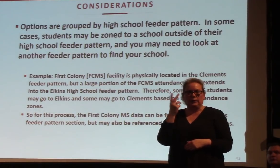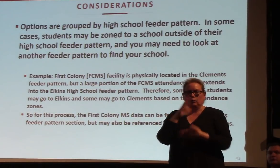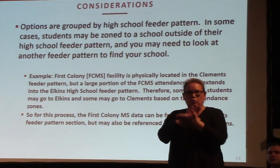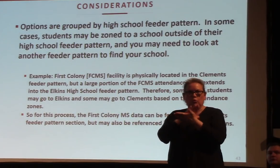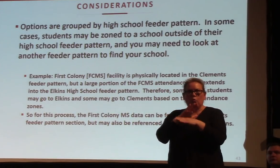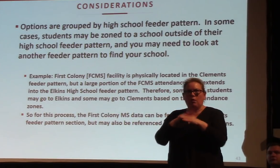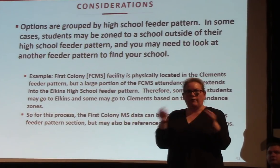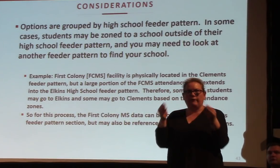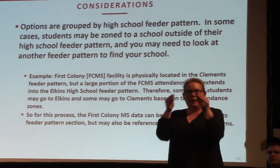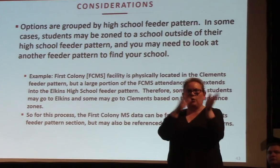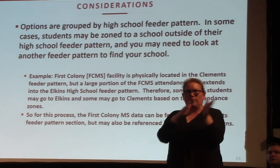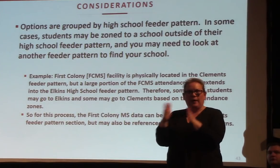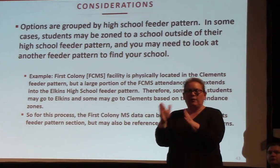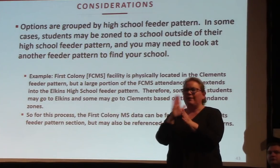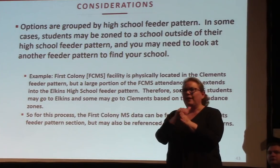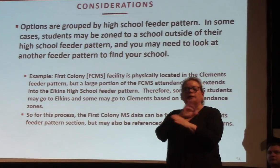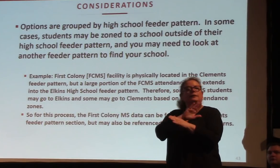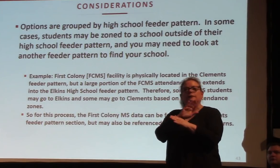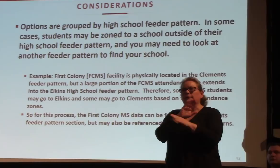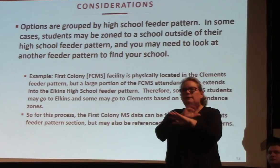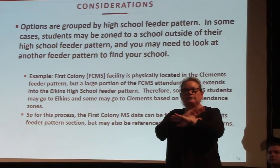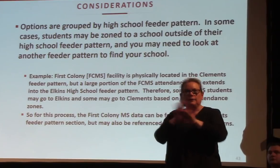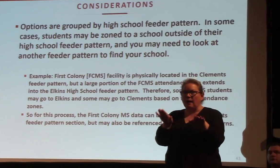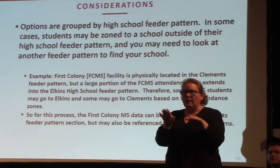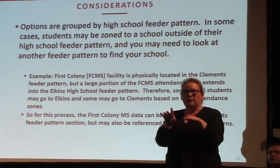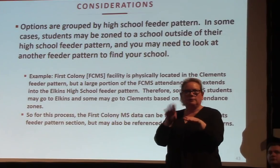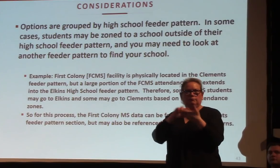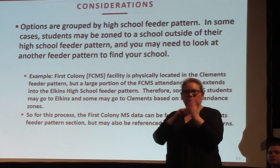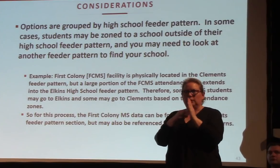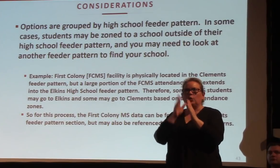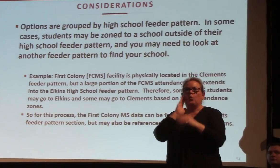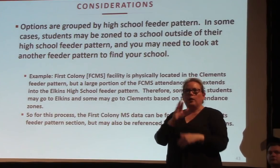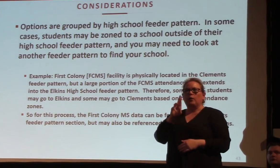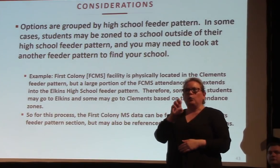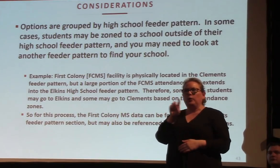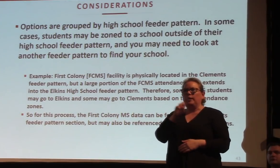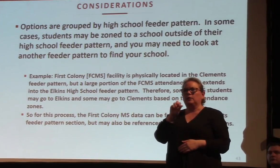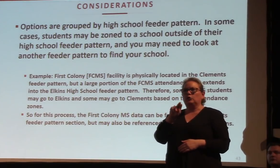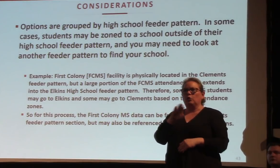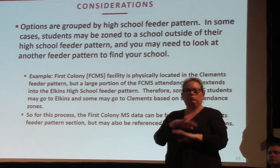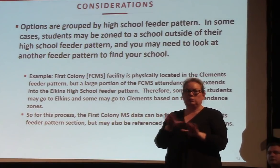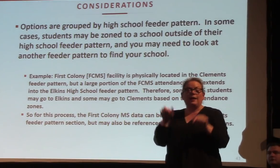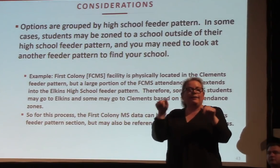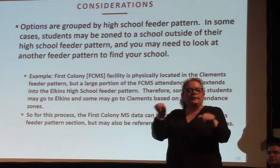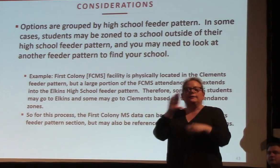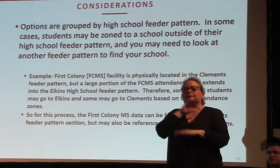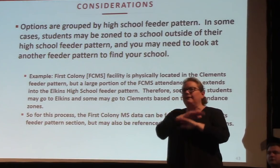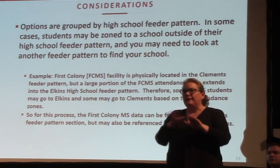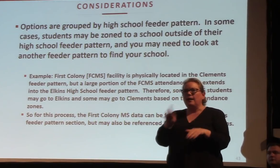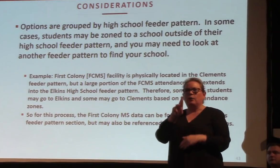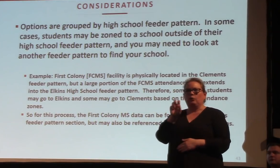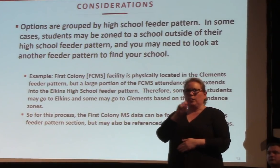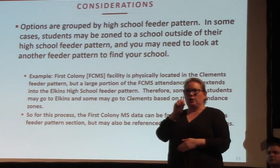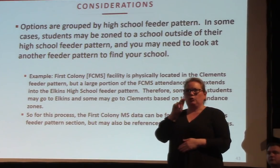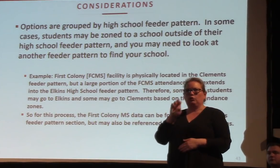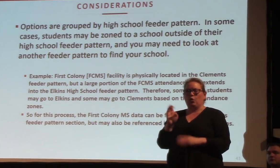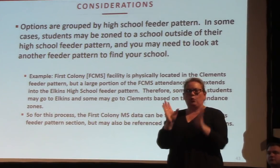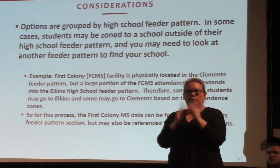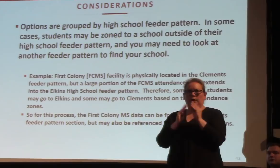I want to be very clear, this is not a rezoning meeting. This is not a rezoning process. There will not be any rezoning changes for next year.